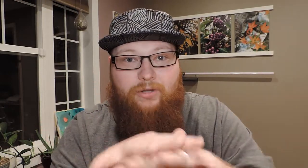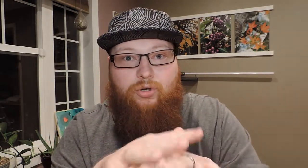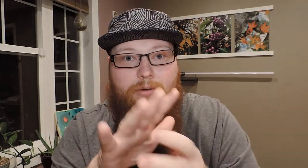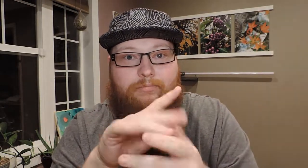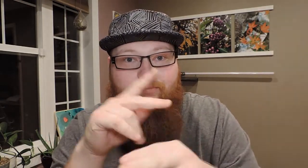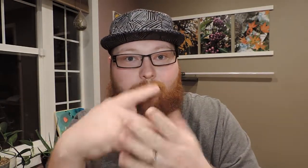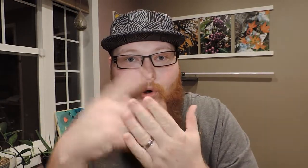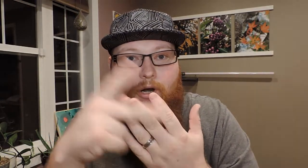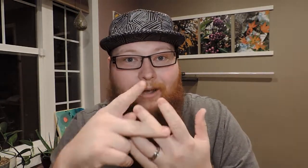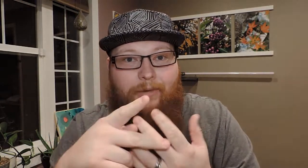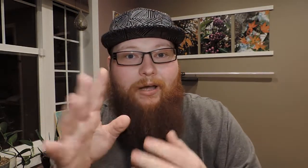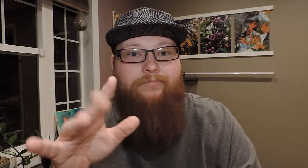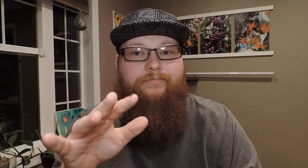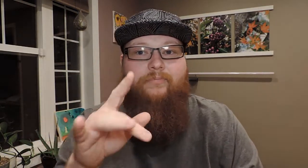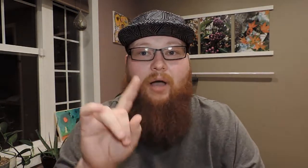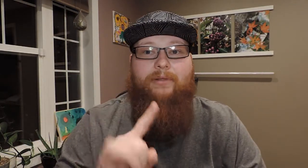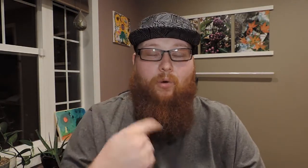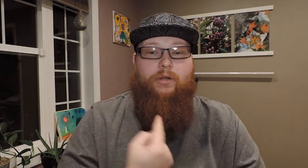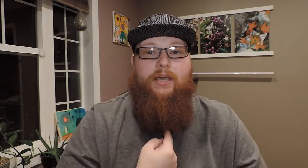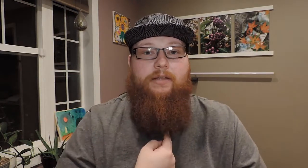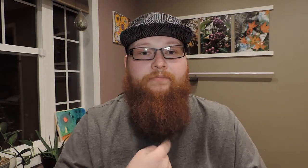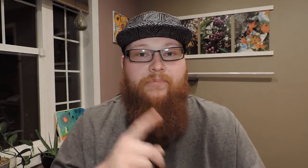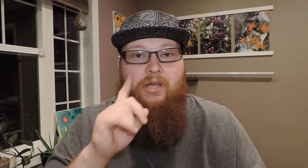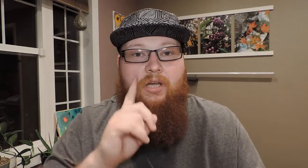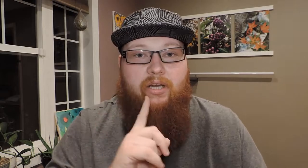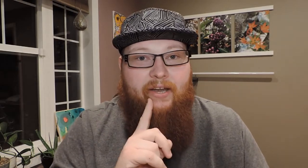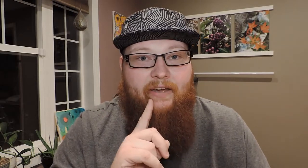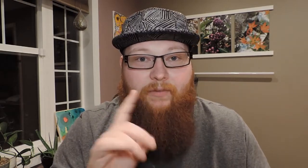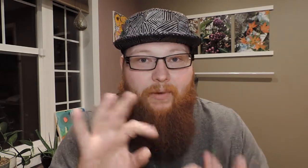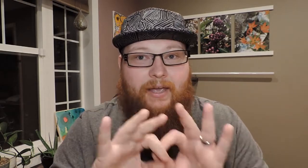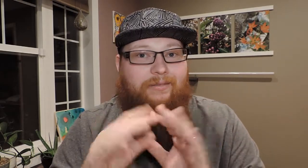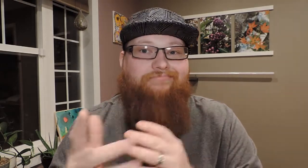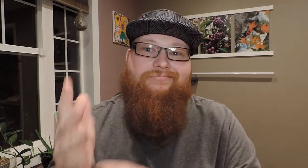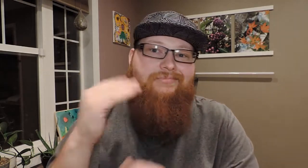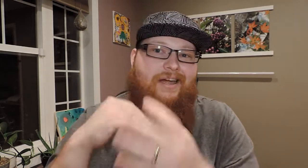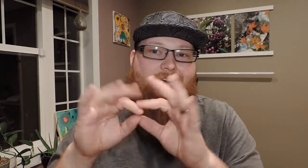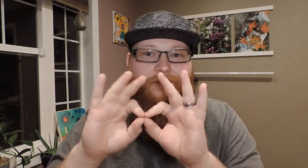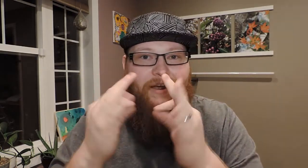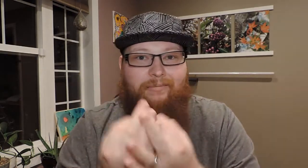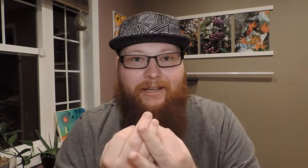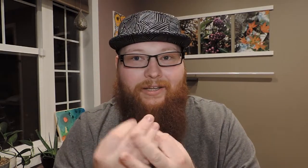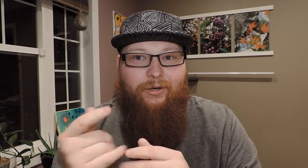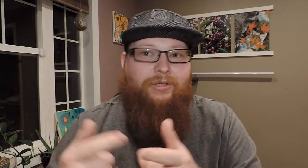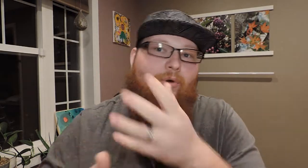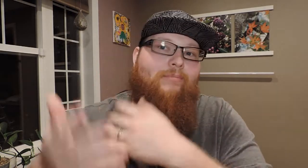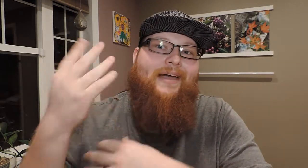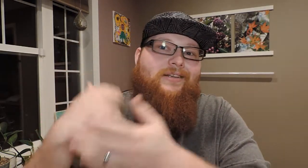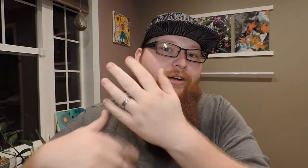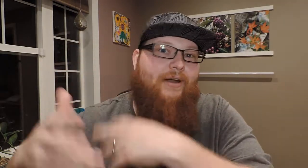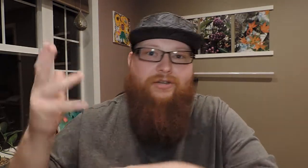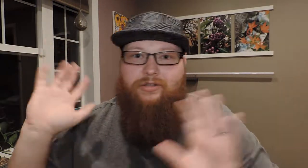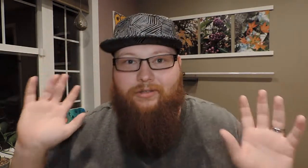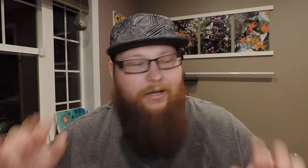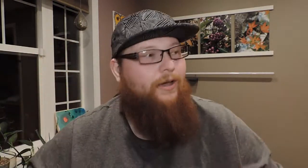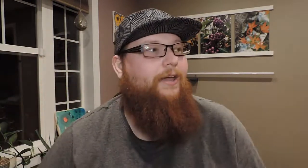mainstream program. Um, I'm the only deaf in my entire family, you know, going back generations, okay?